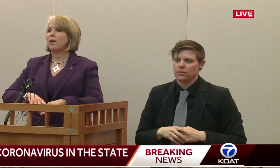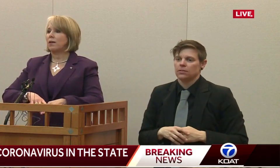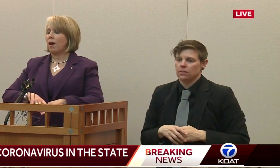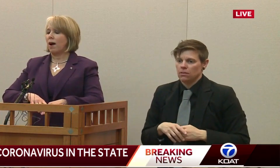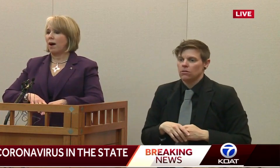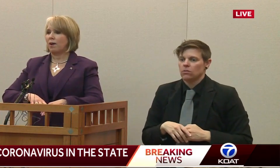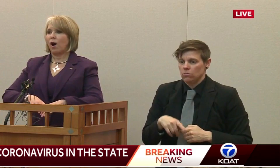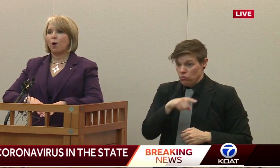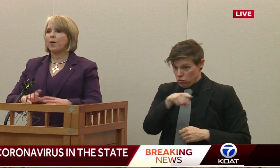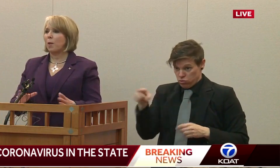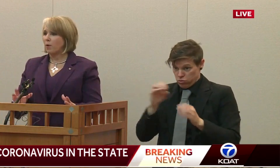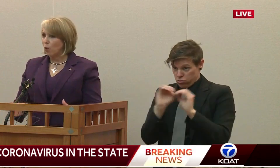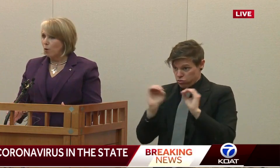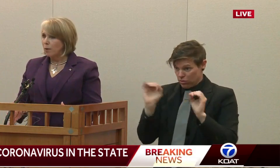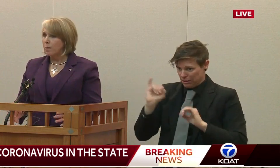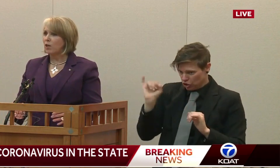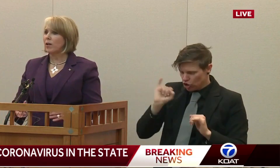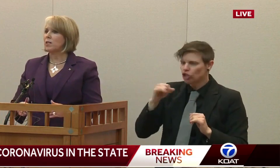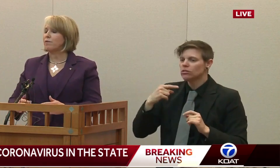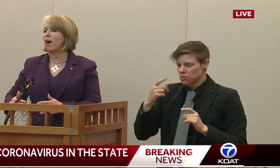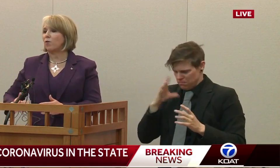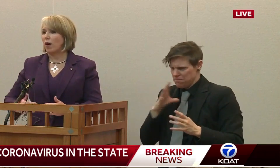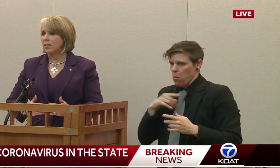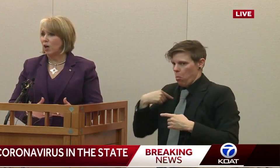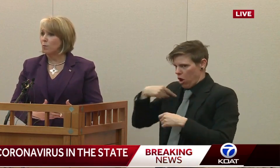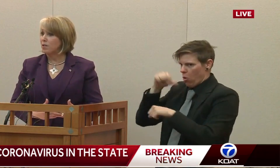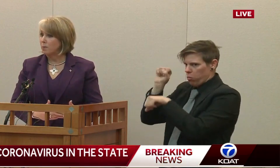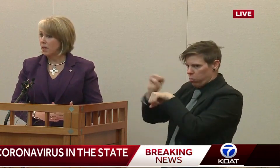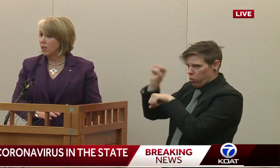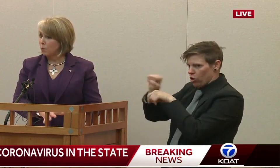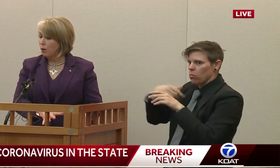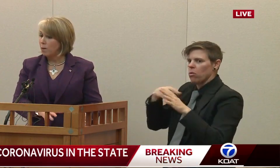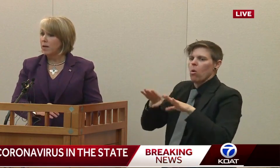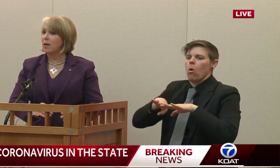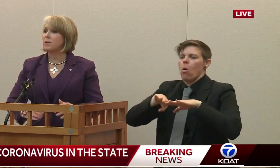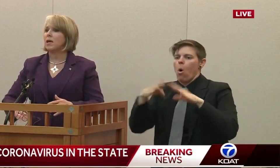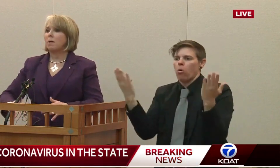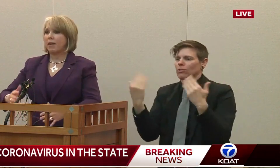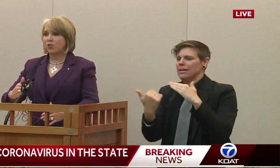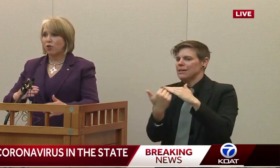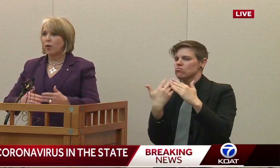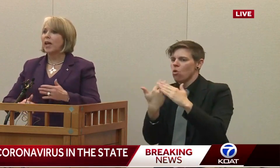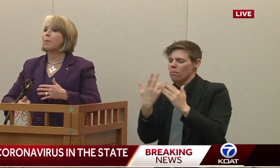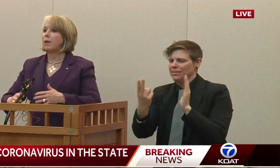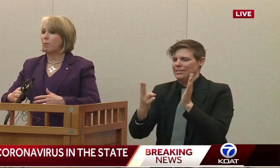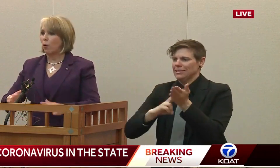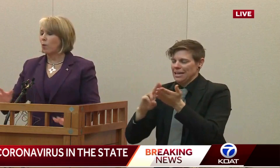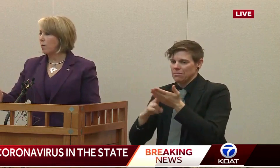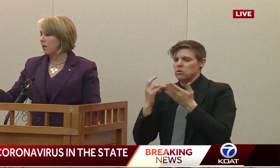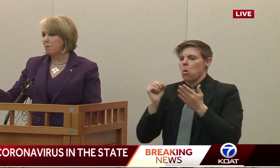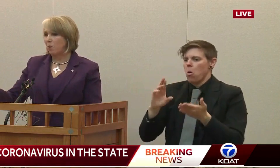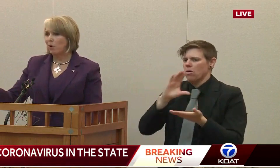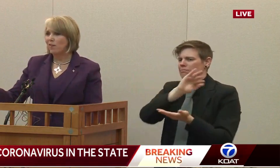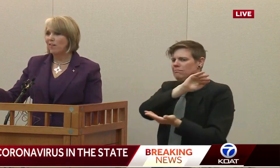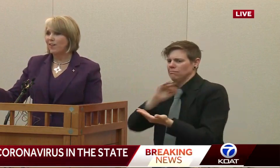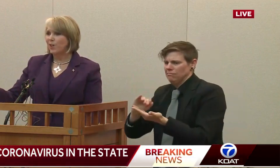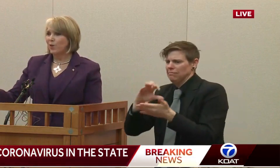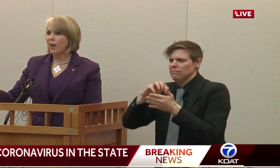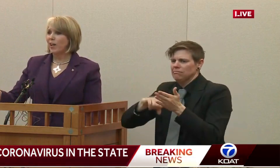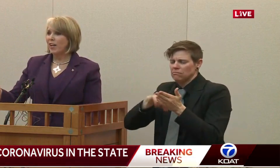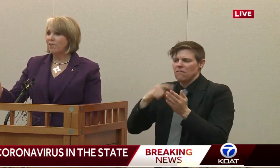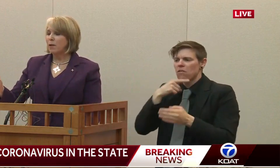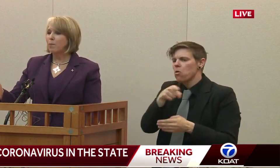can open up enrollment periods, find ways to help subsidize premiums, make sure that we get people. We want people,